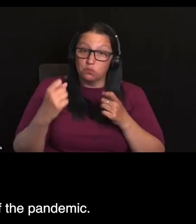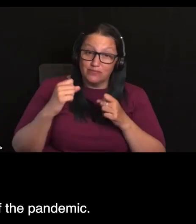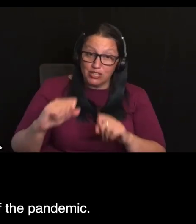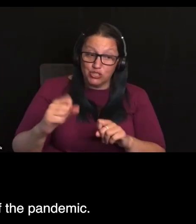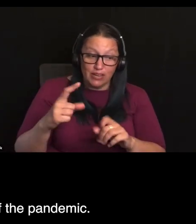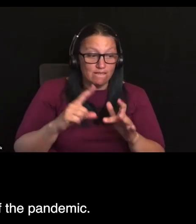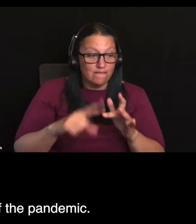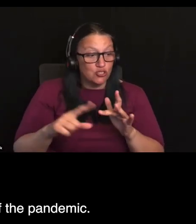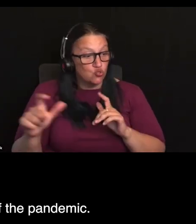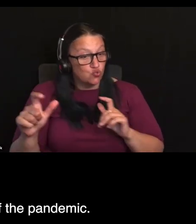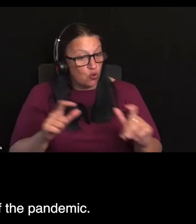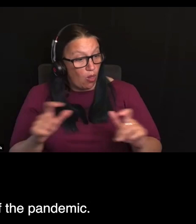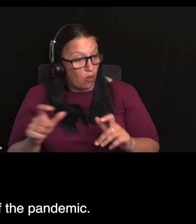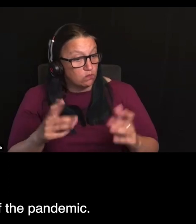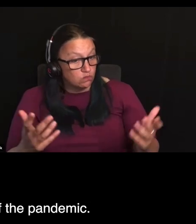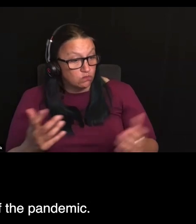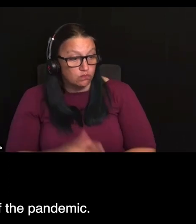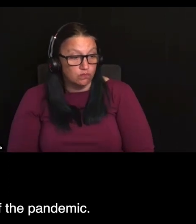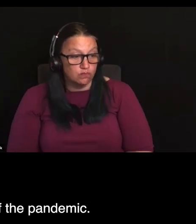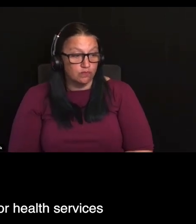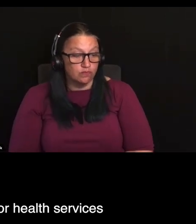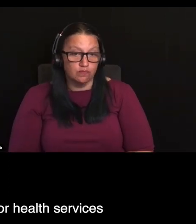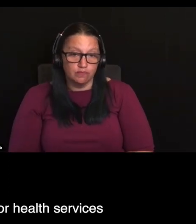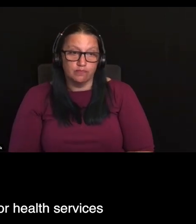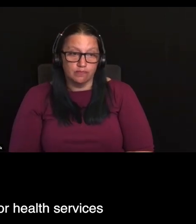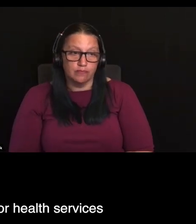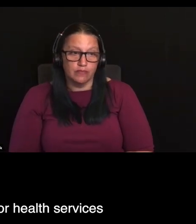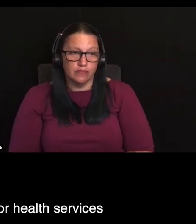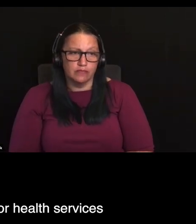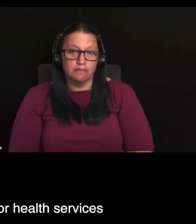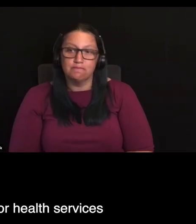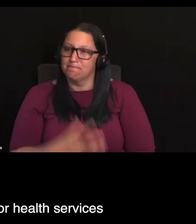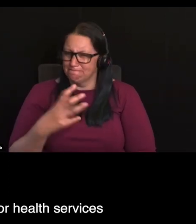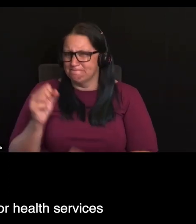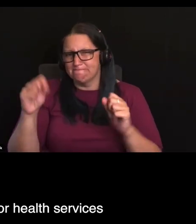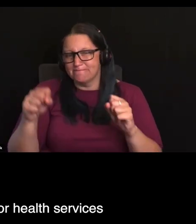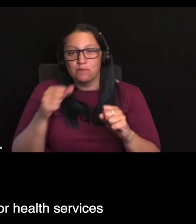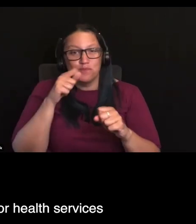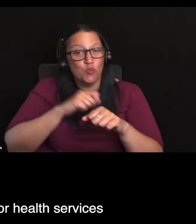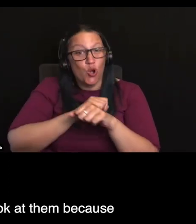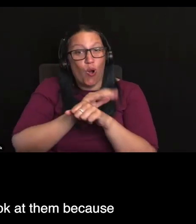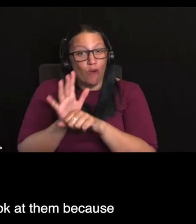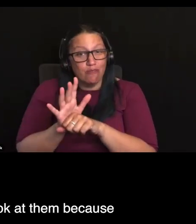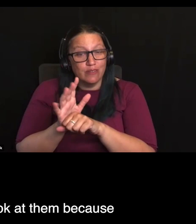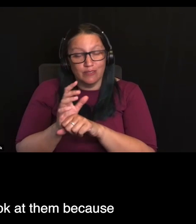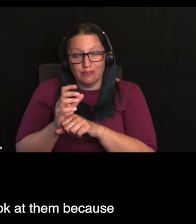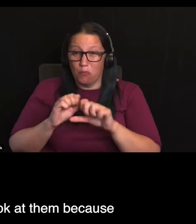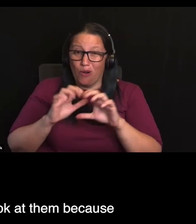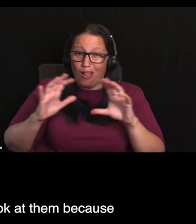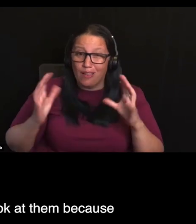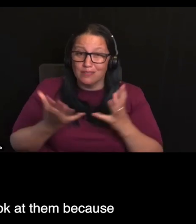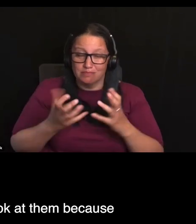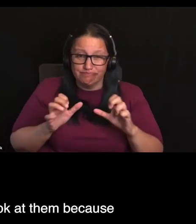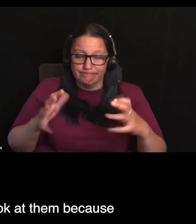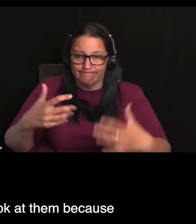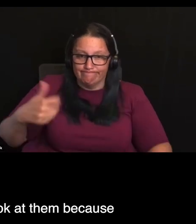come front of mind as a result of the pandemic, and even the national standards for health services, we've had to go back and have a look